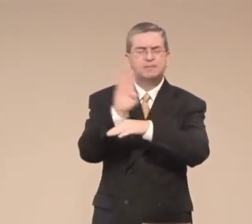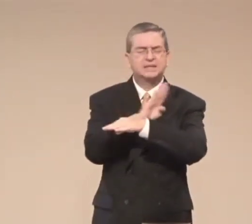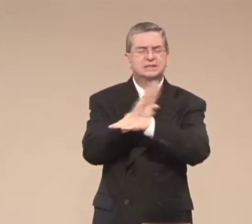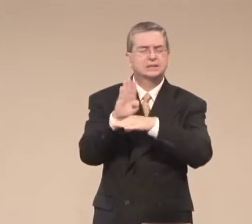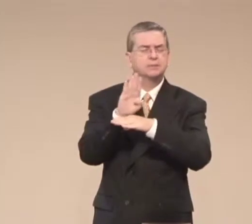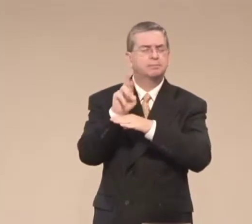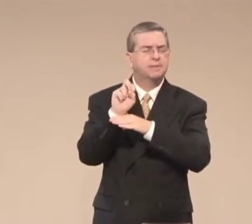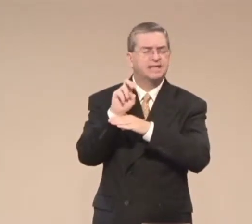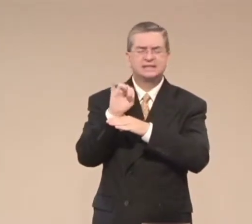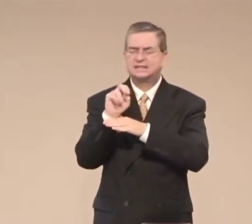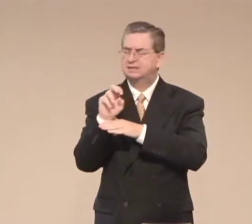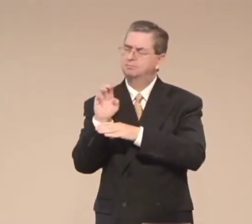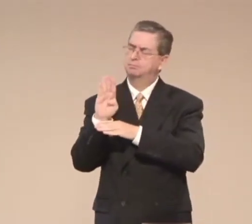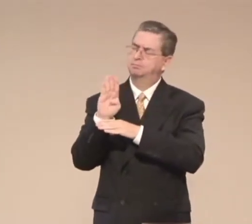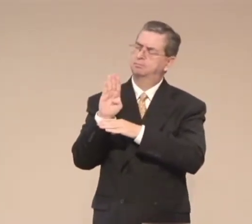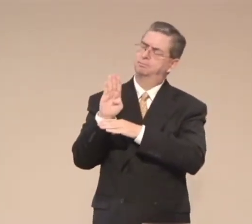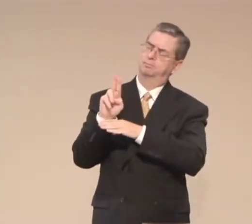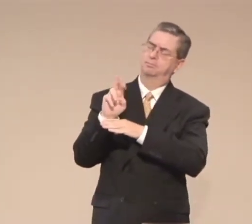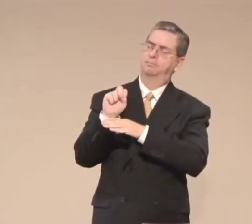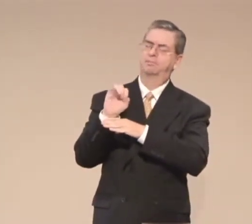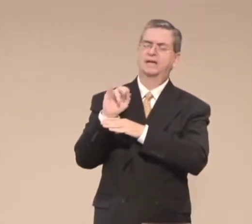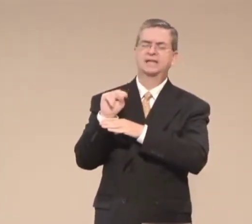and in business.